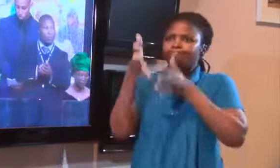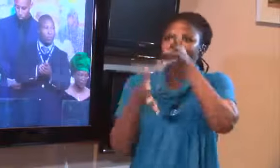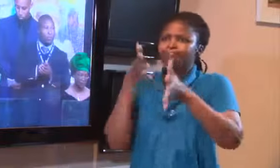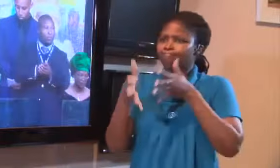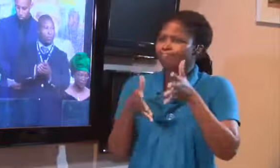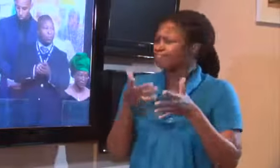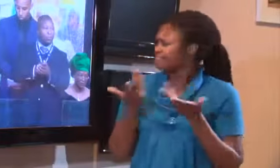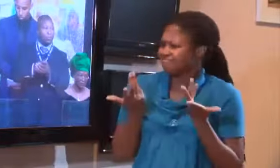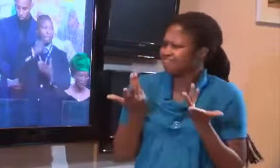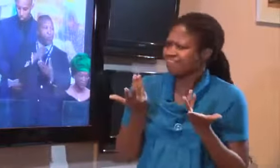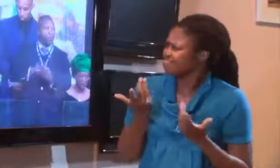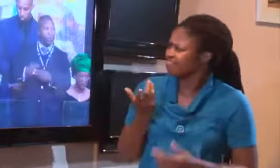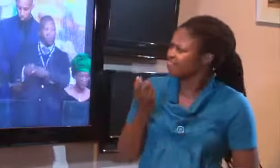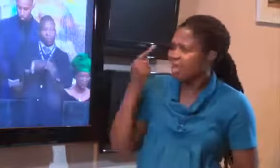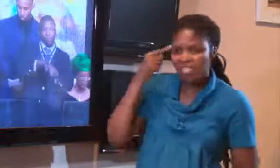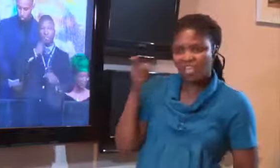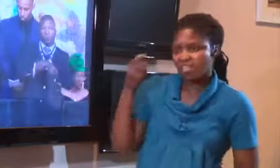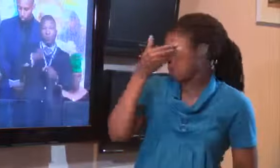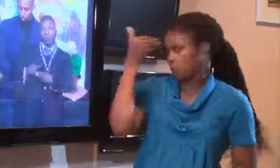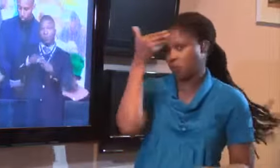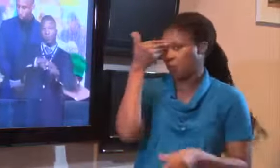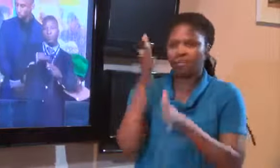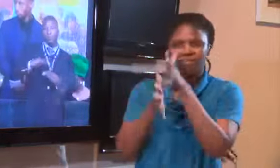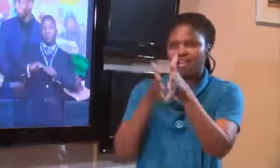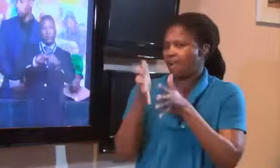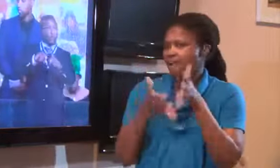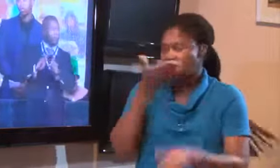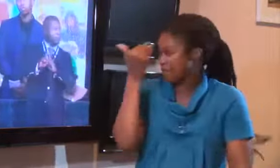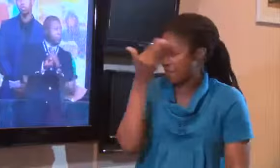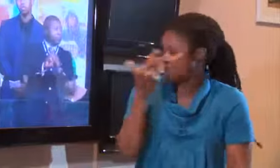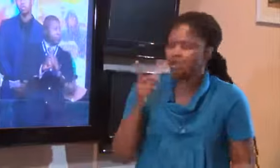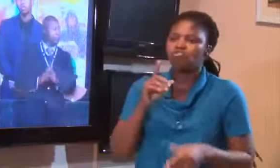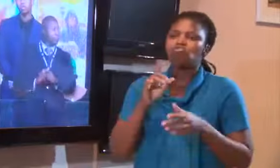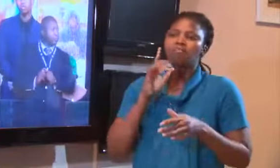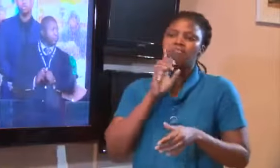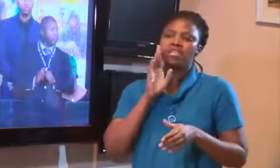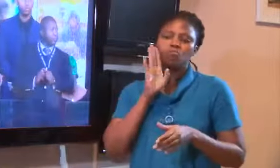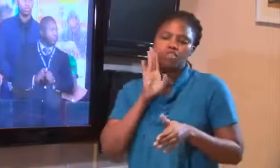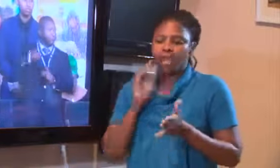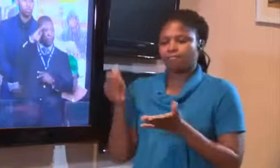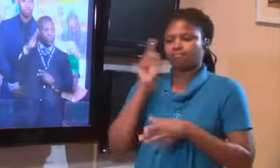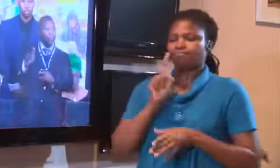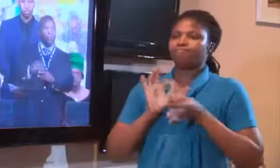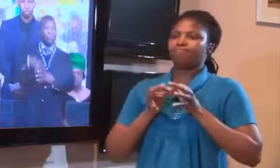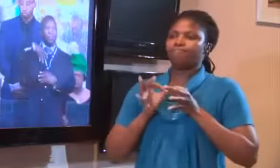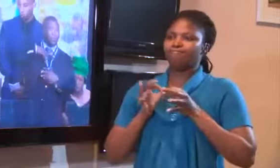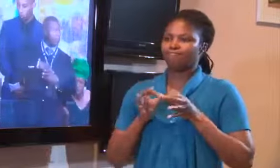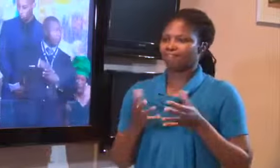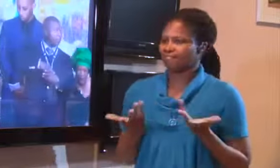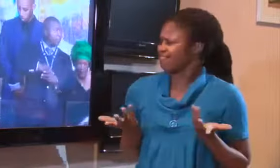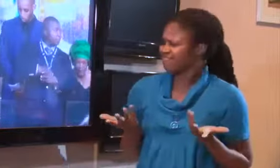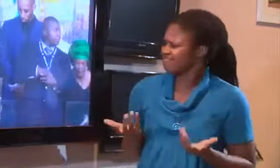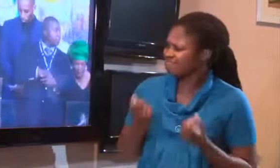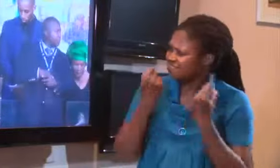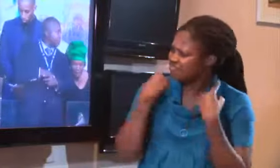he's pretending to know that he knows signing. He does not have a clue of any South African